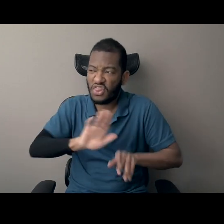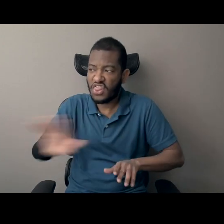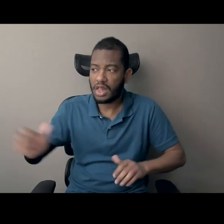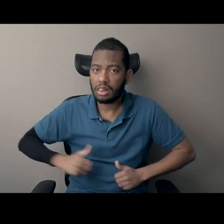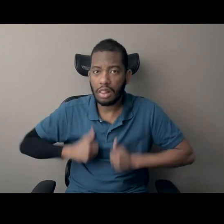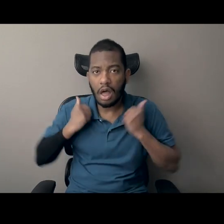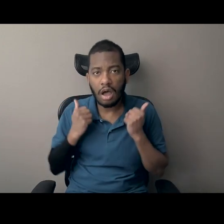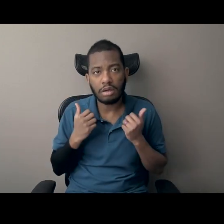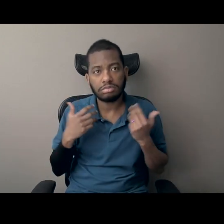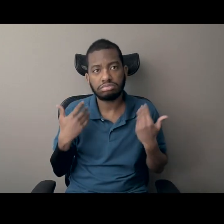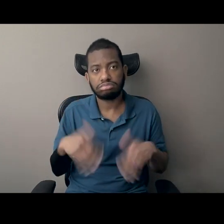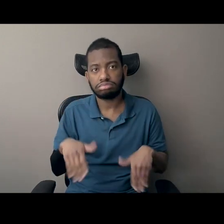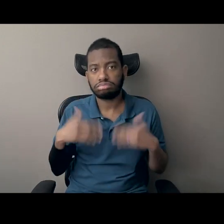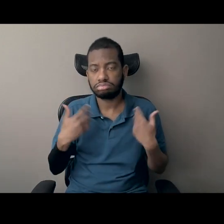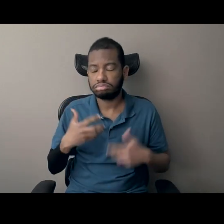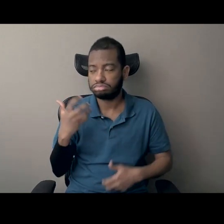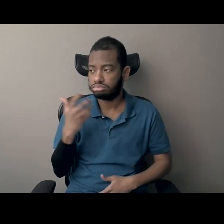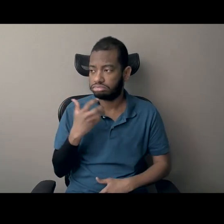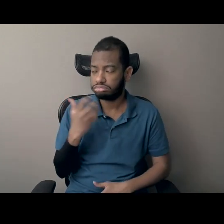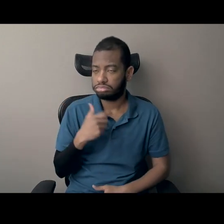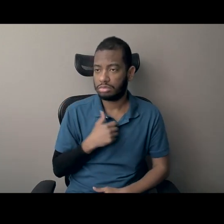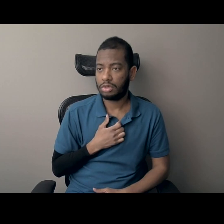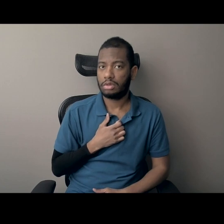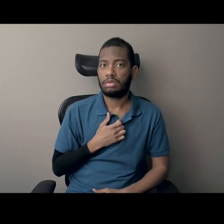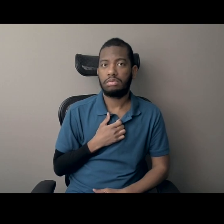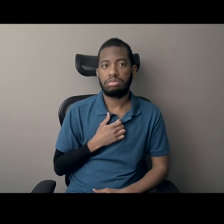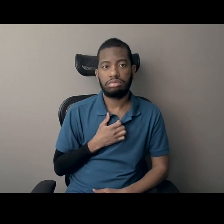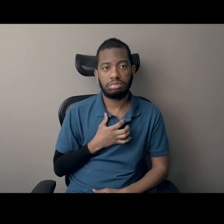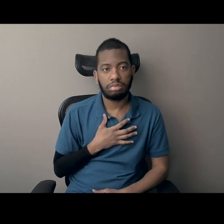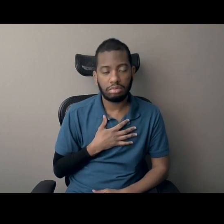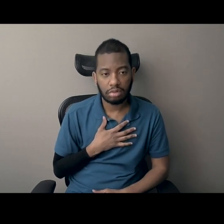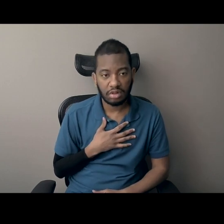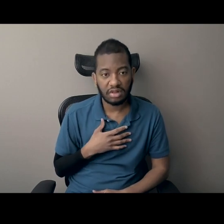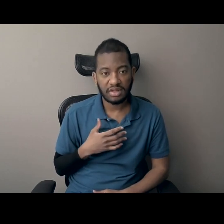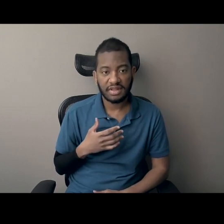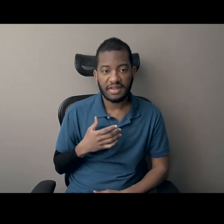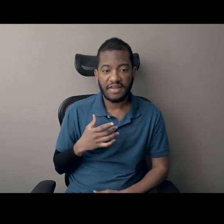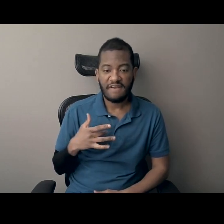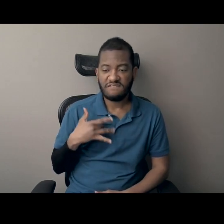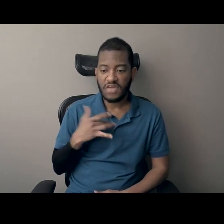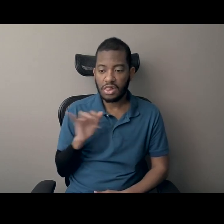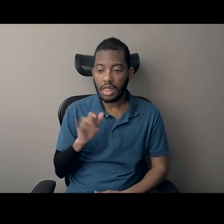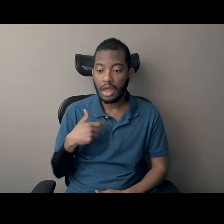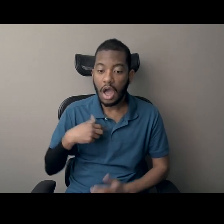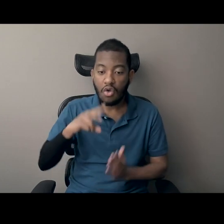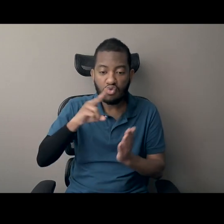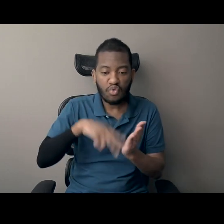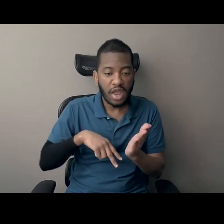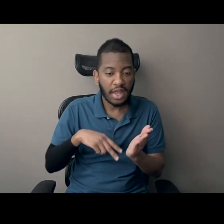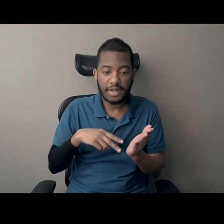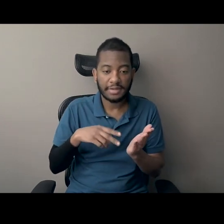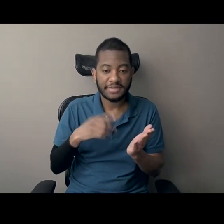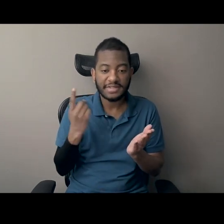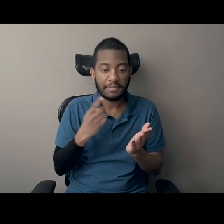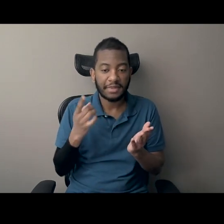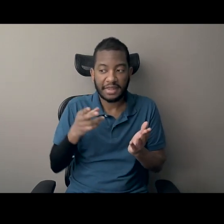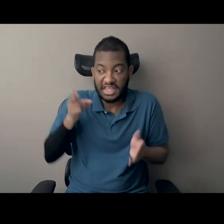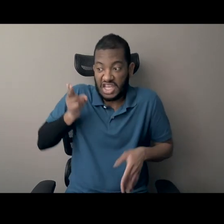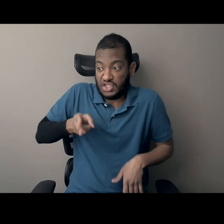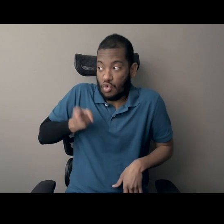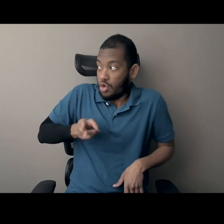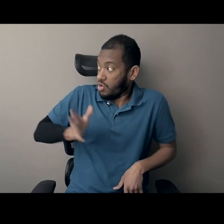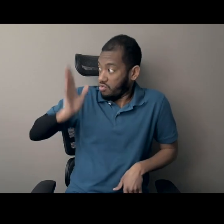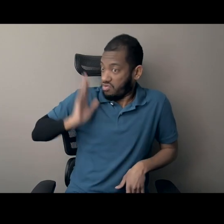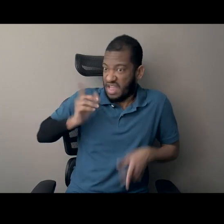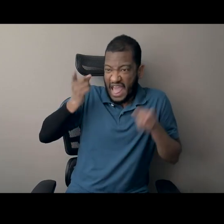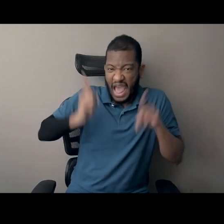so many lives. It was, it, for me, it felt like something that I had read about happening in the civil rights movement with, you know, the 16th Street